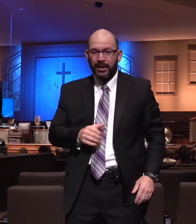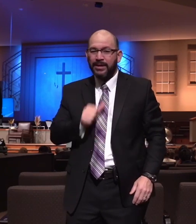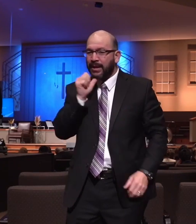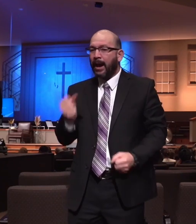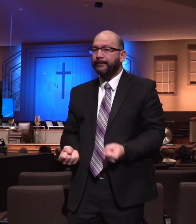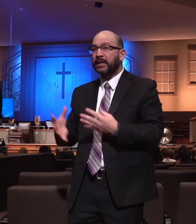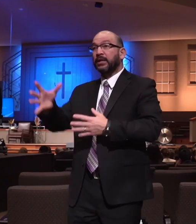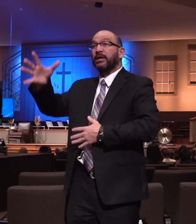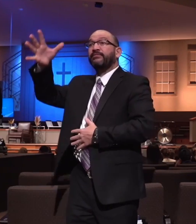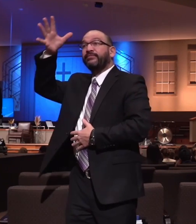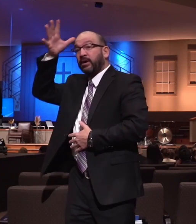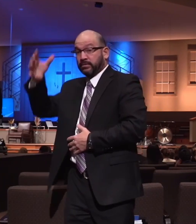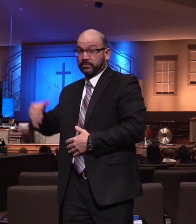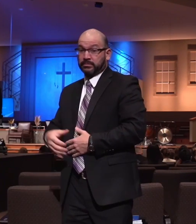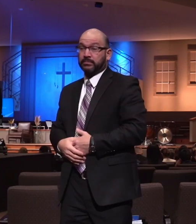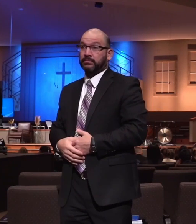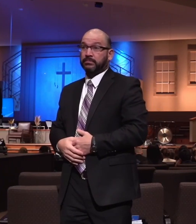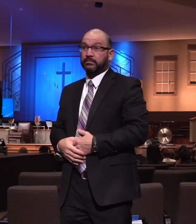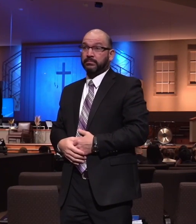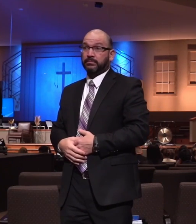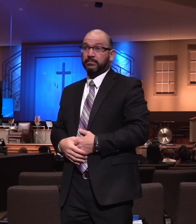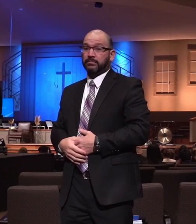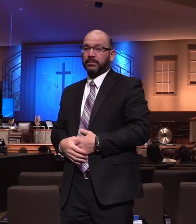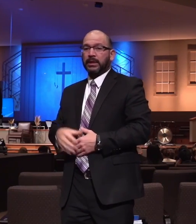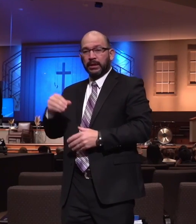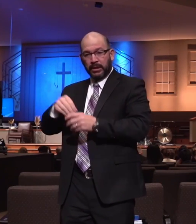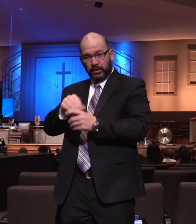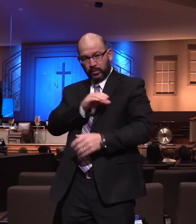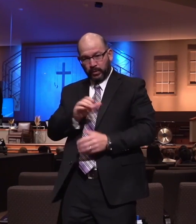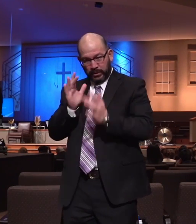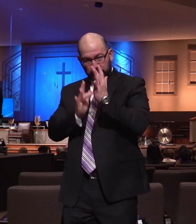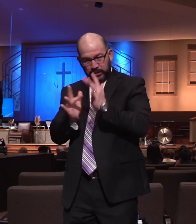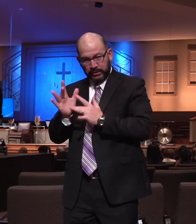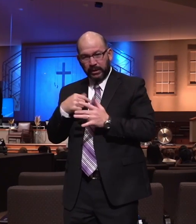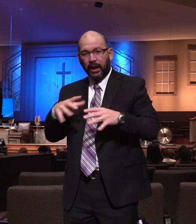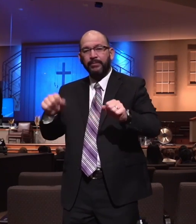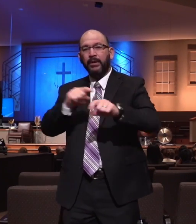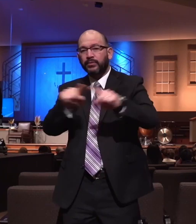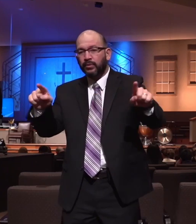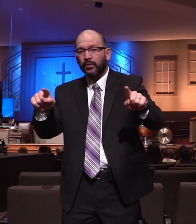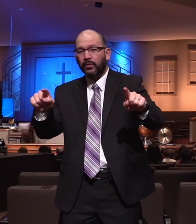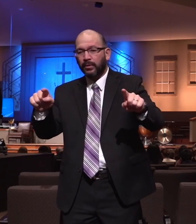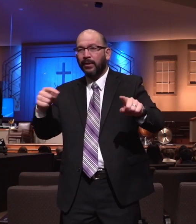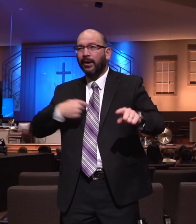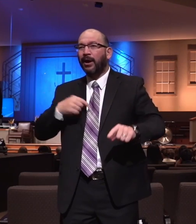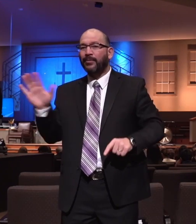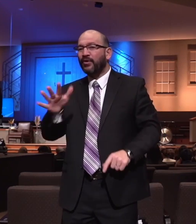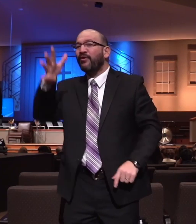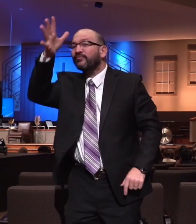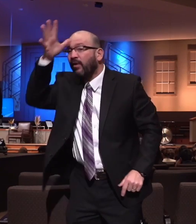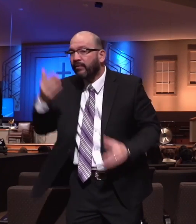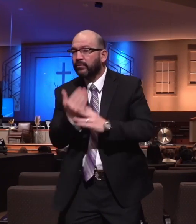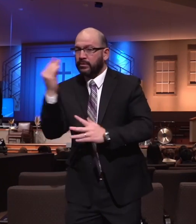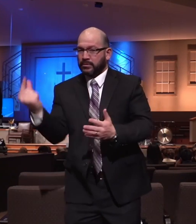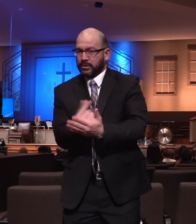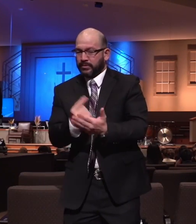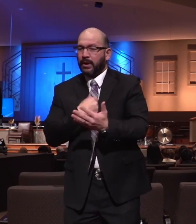many fathers. For in Christ Jesus I have begotten you through the gospel, wherefore I beseech you, be ye